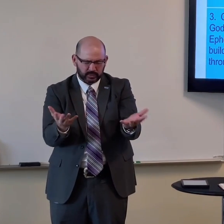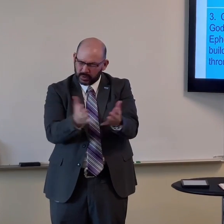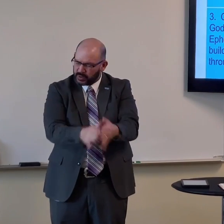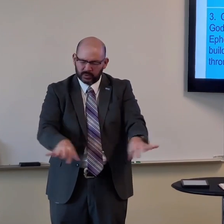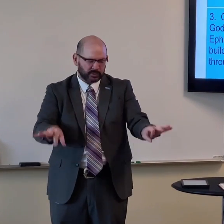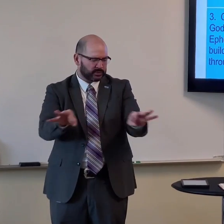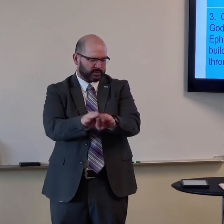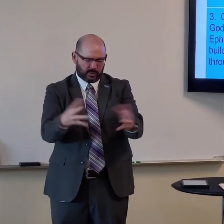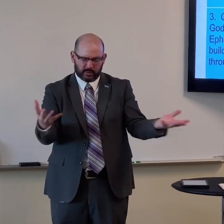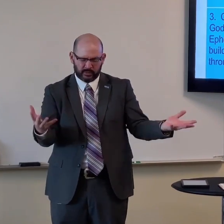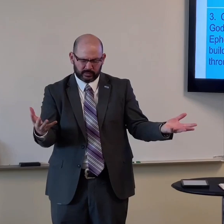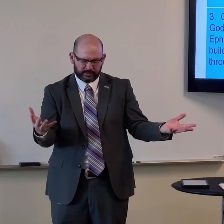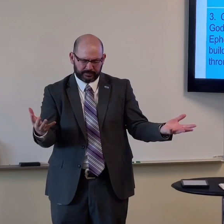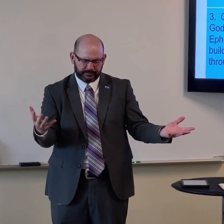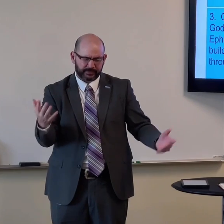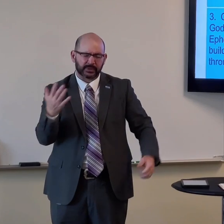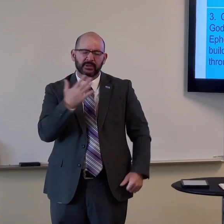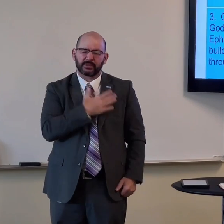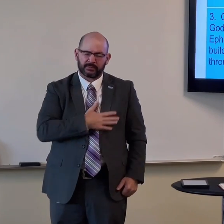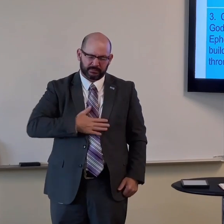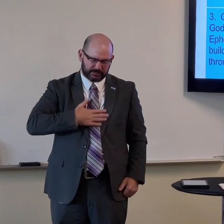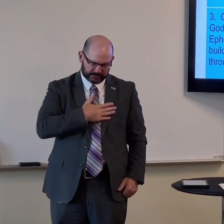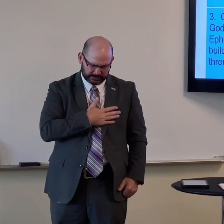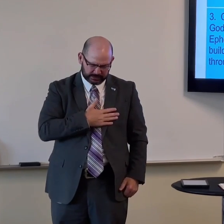kind of lost the train of thought here please